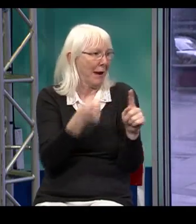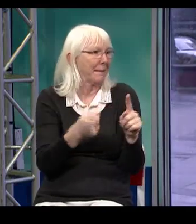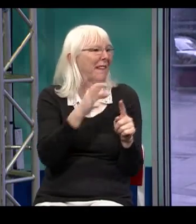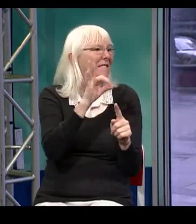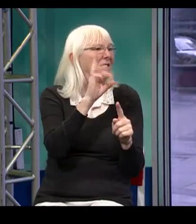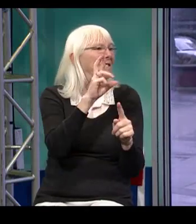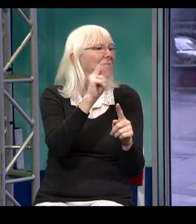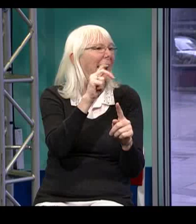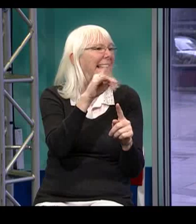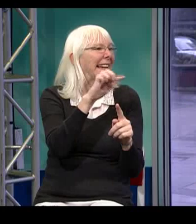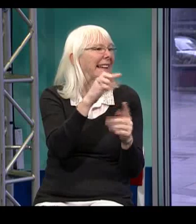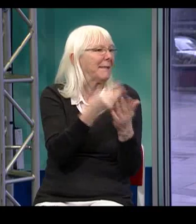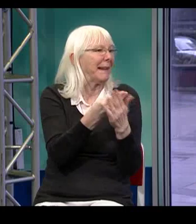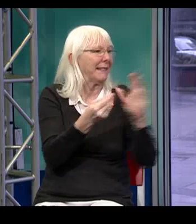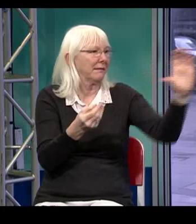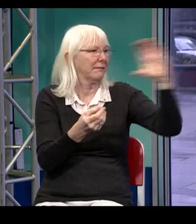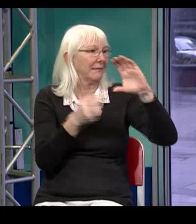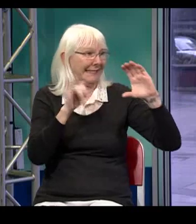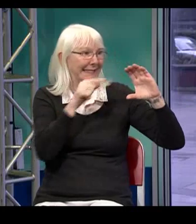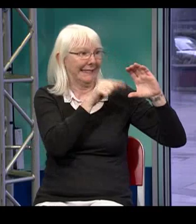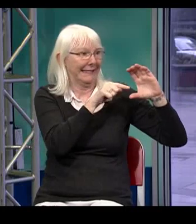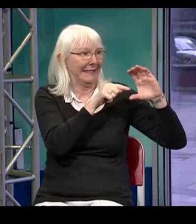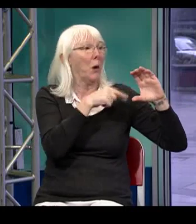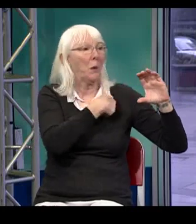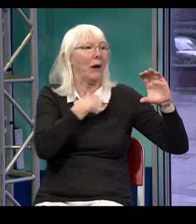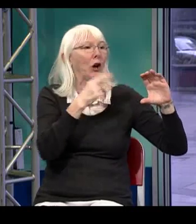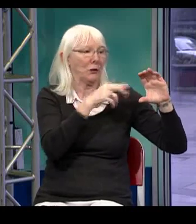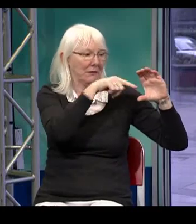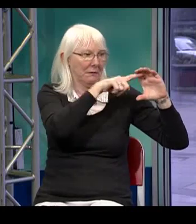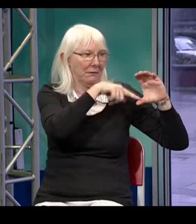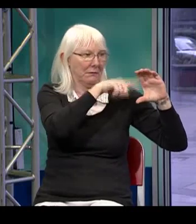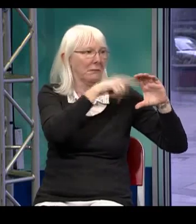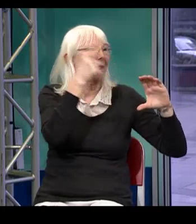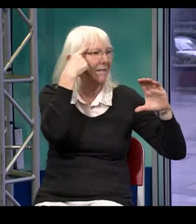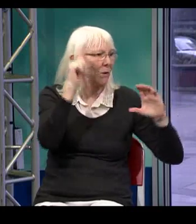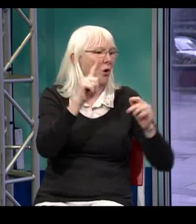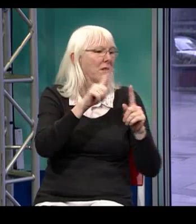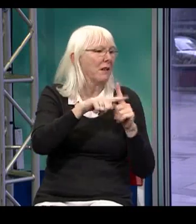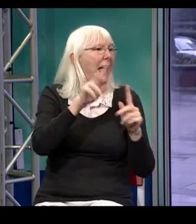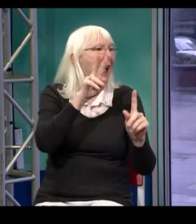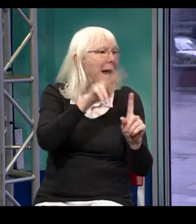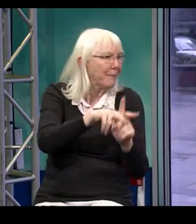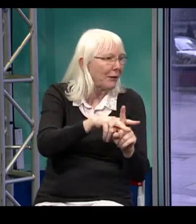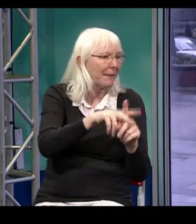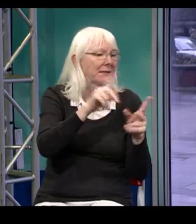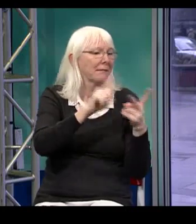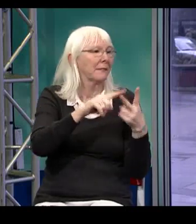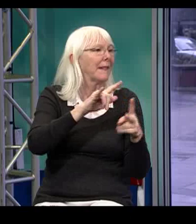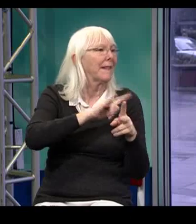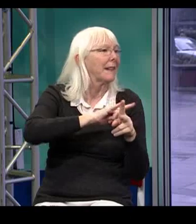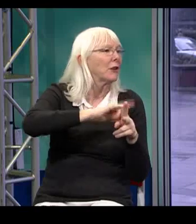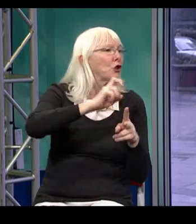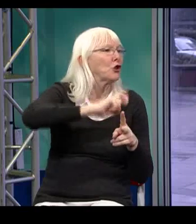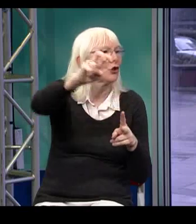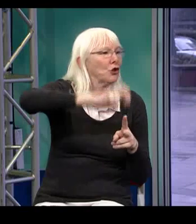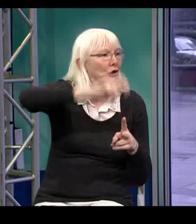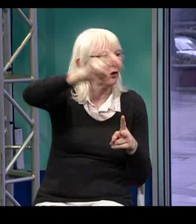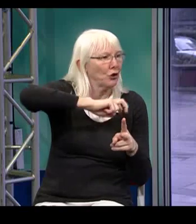And our funding is from the Provincial Services Health Authority. And we use that funding to provide the traveling